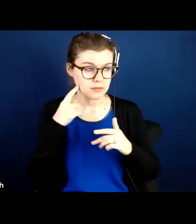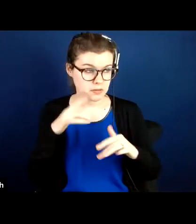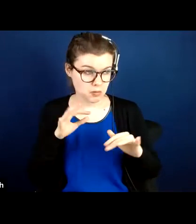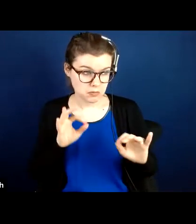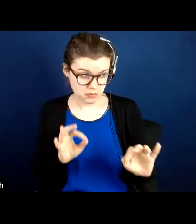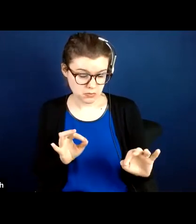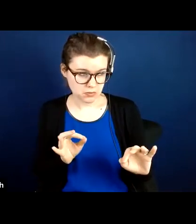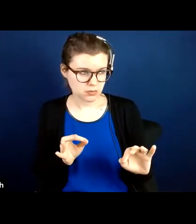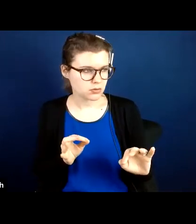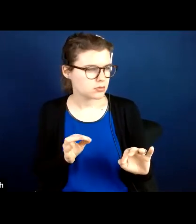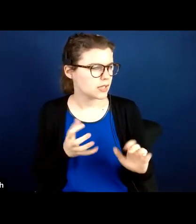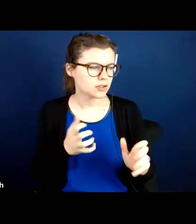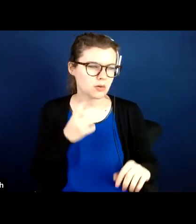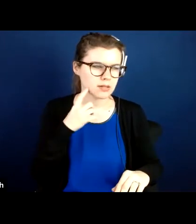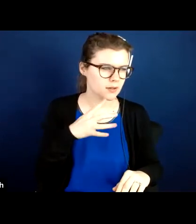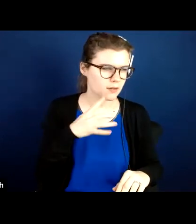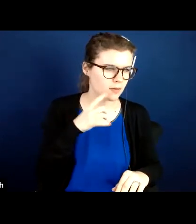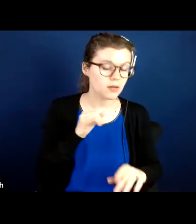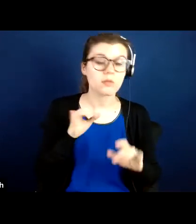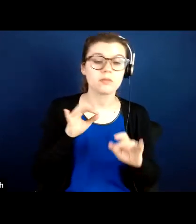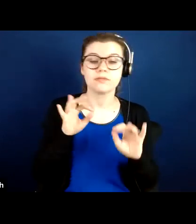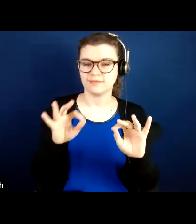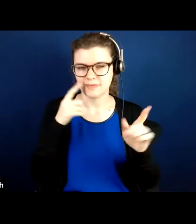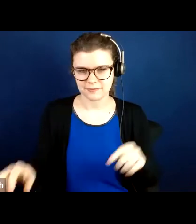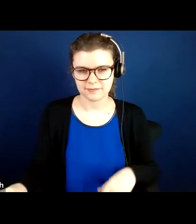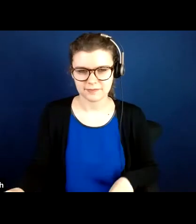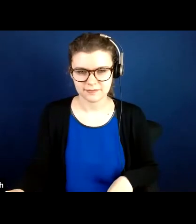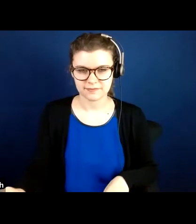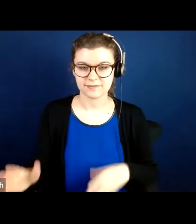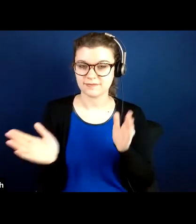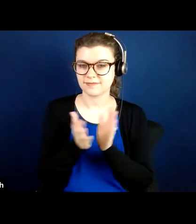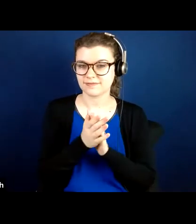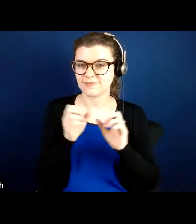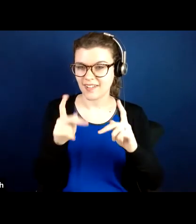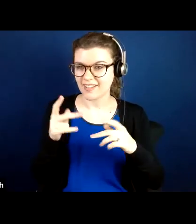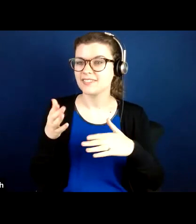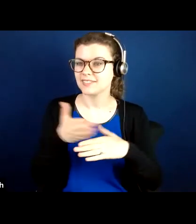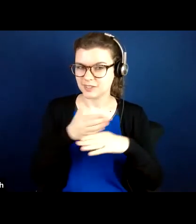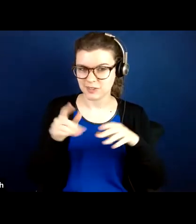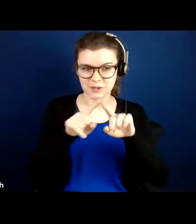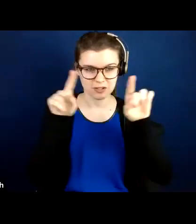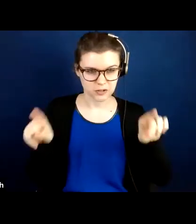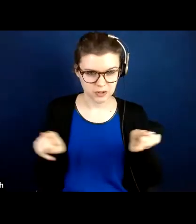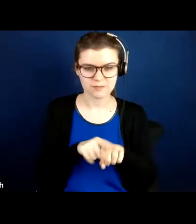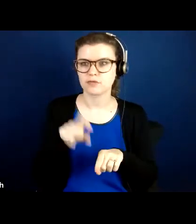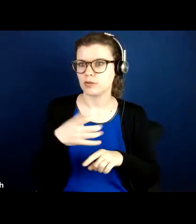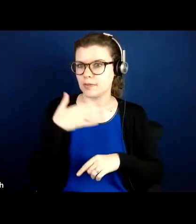I don't want you to miss out on that. Share. All right. We're back to screen sharing, which should be better.